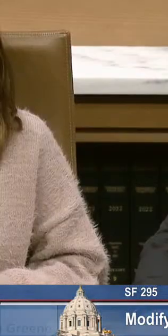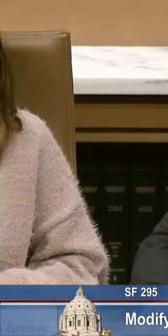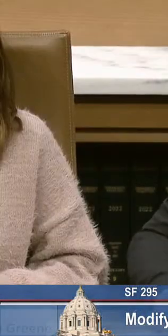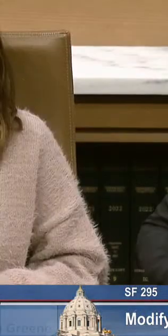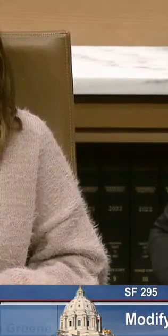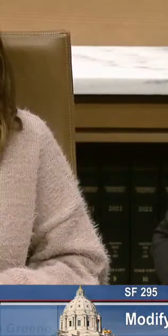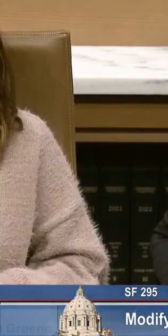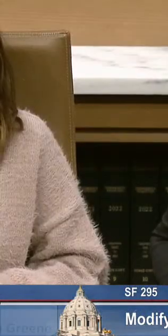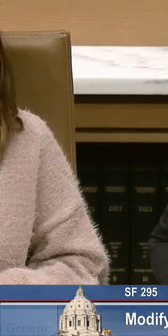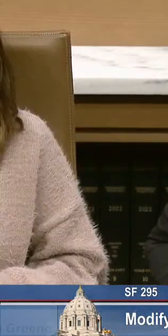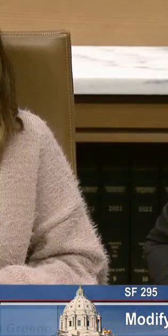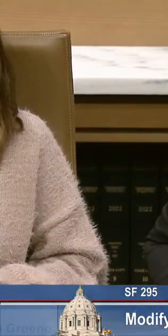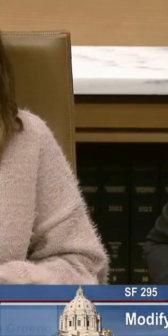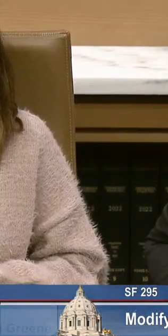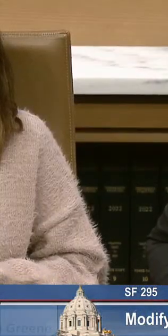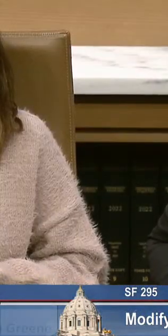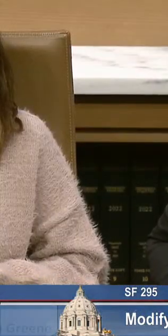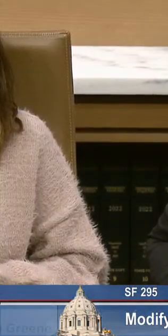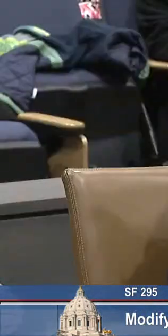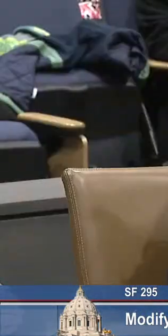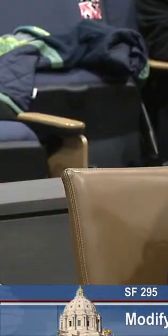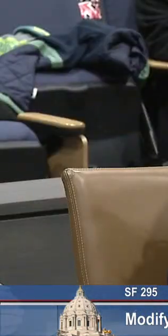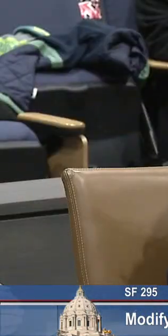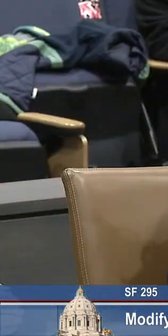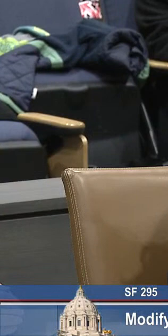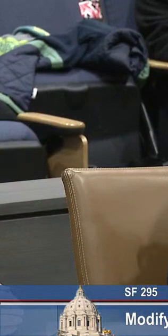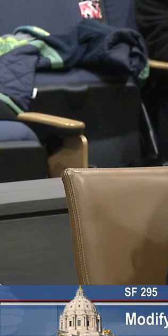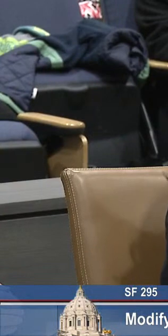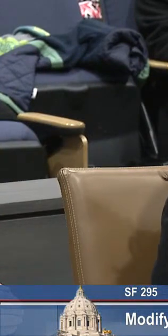Motion carries. Congratulations, Senator Gustafson. Thank you.